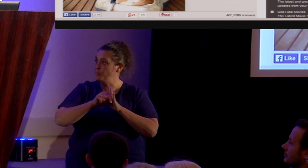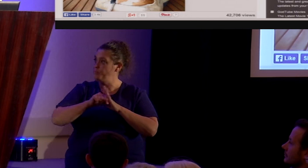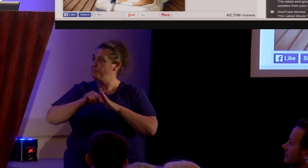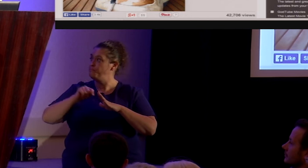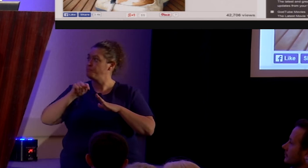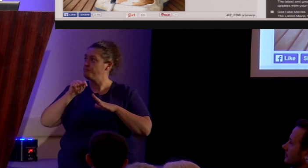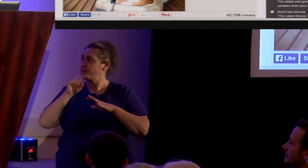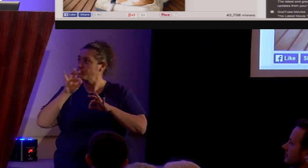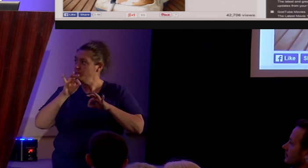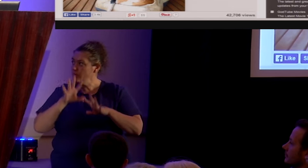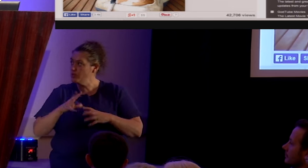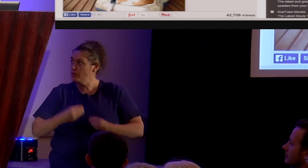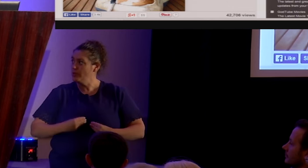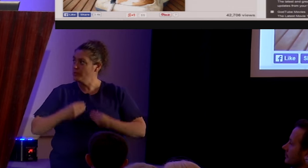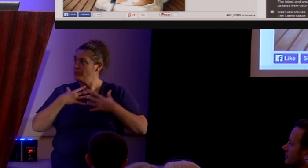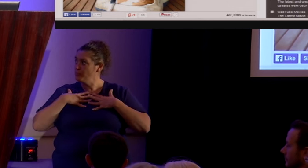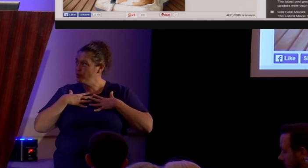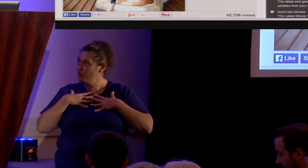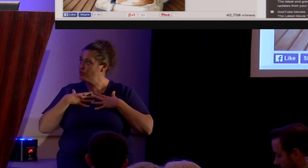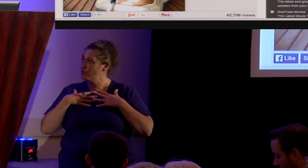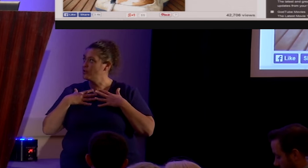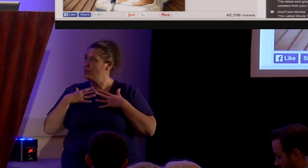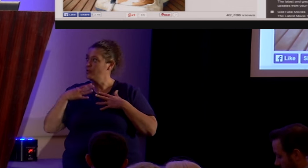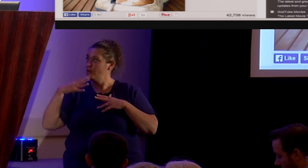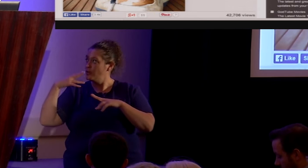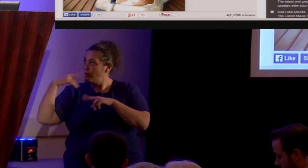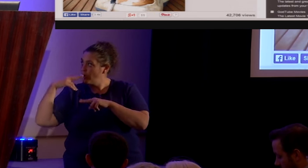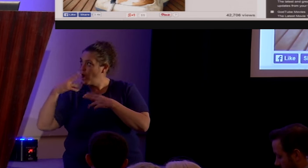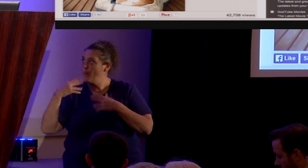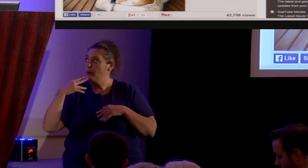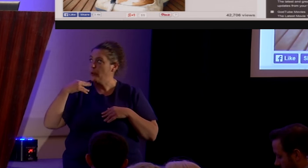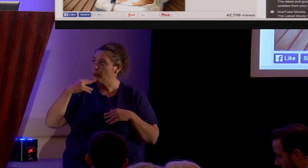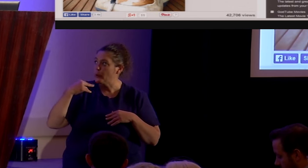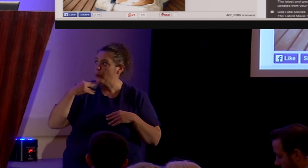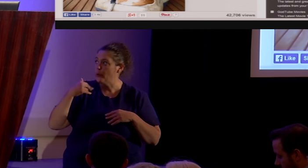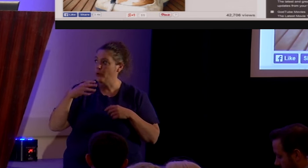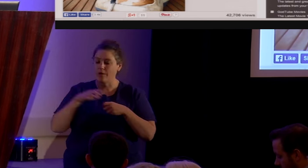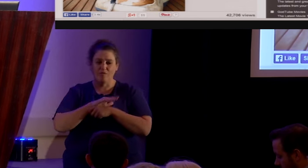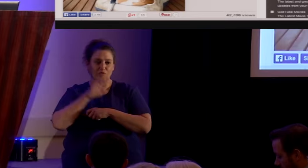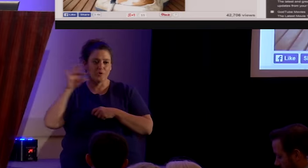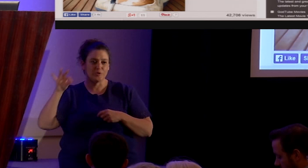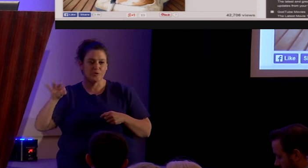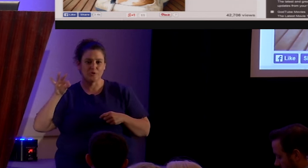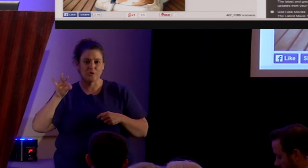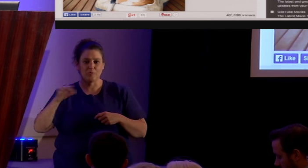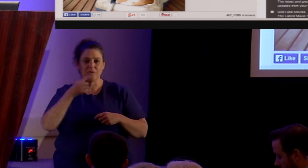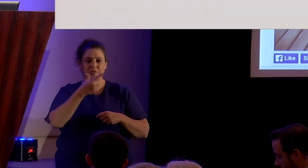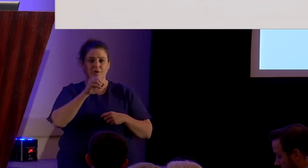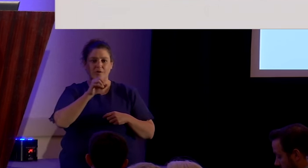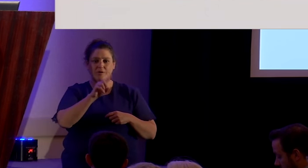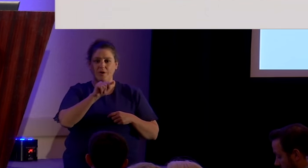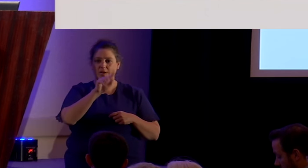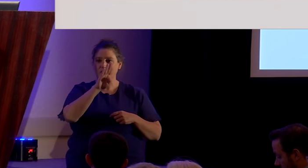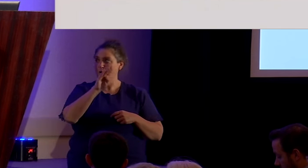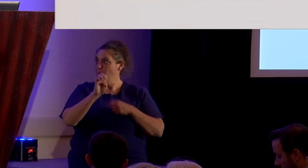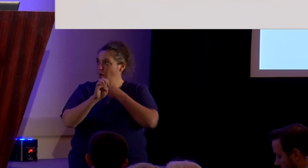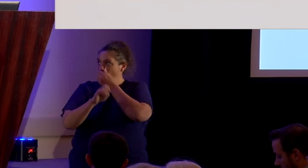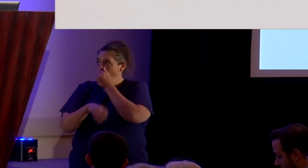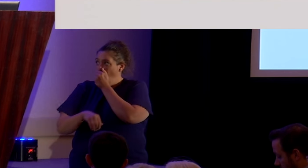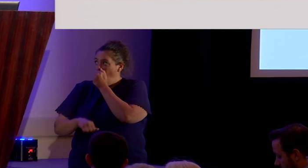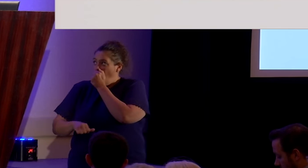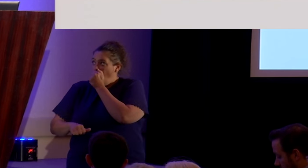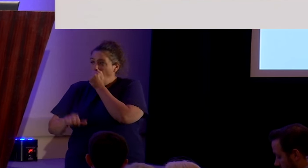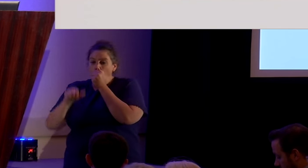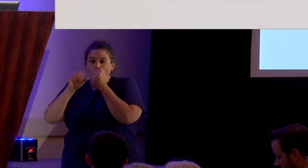videos, inspirational comedy, cute videos, and even full sermons on GodTube. Social media,